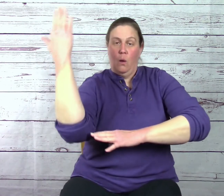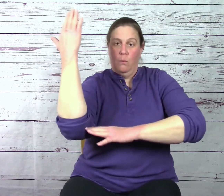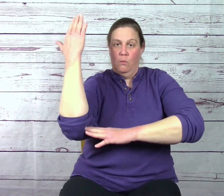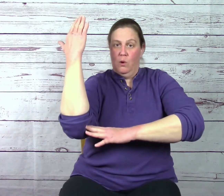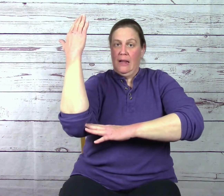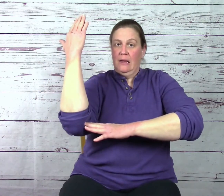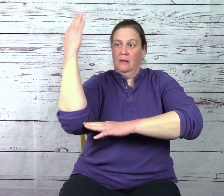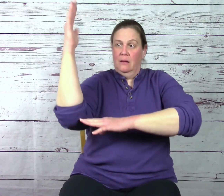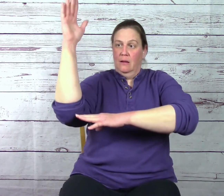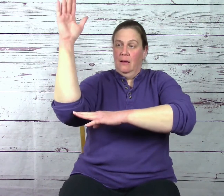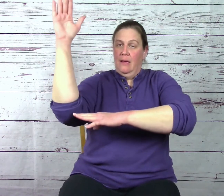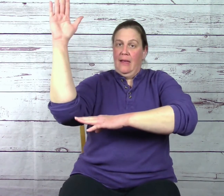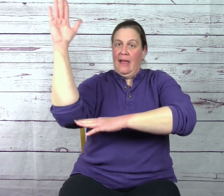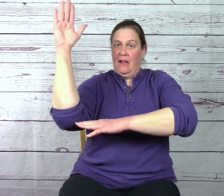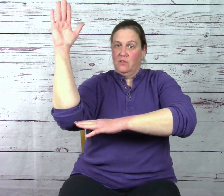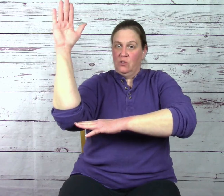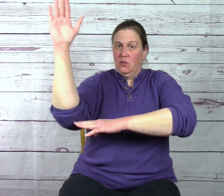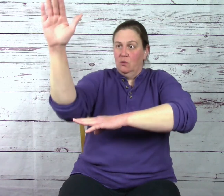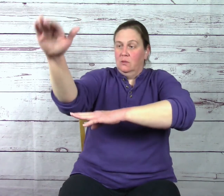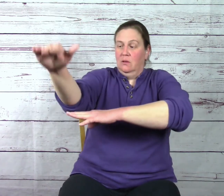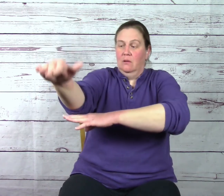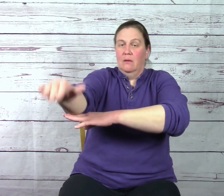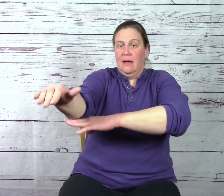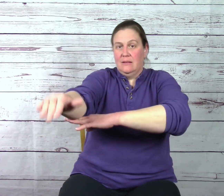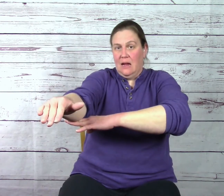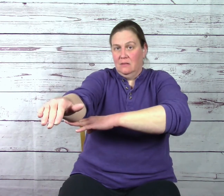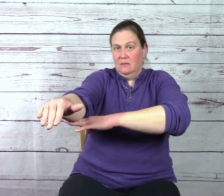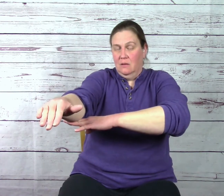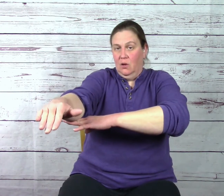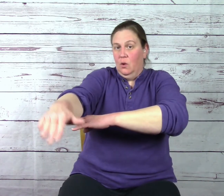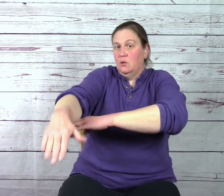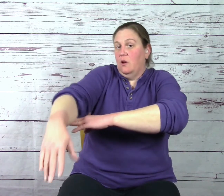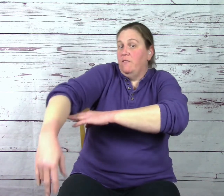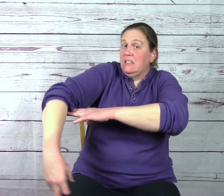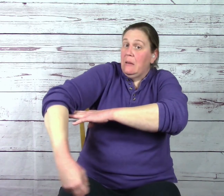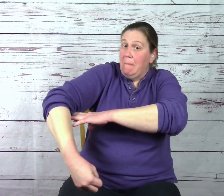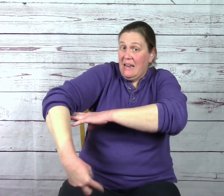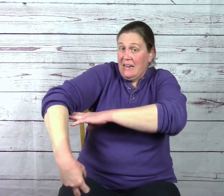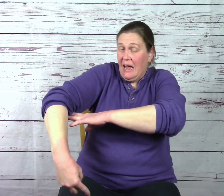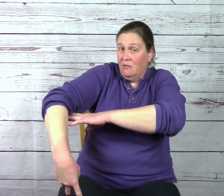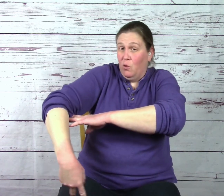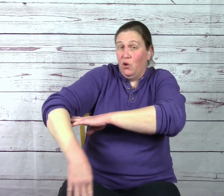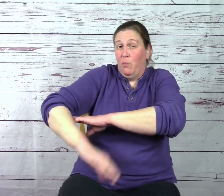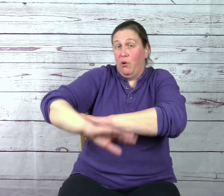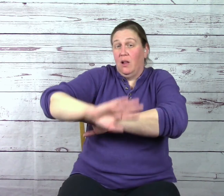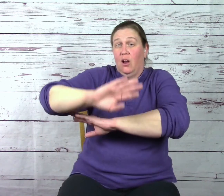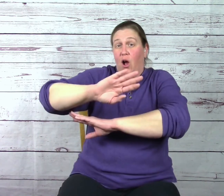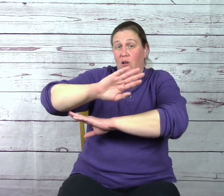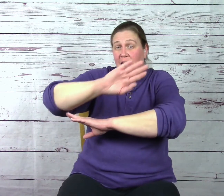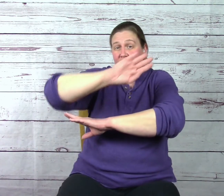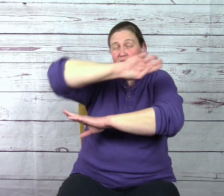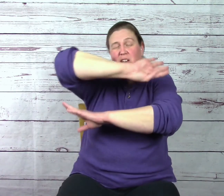Morning. Afternoon. And not. So if it's at midnight or you're pulling an all nighter.